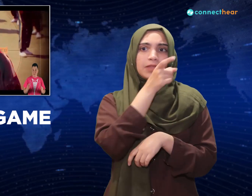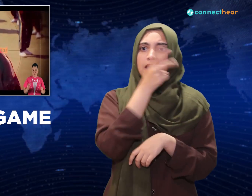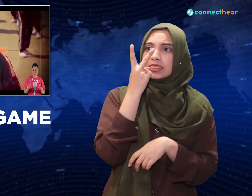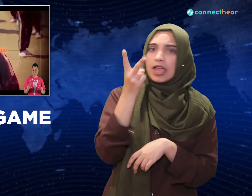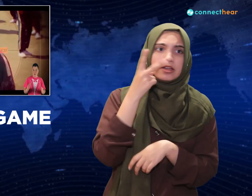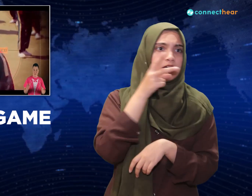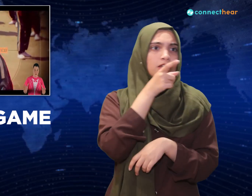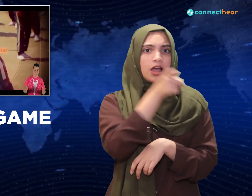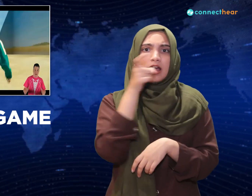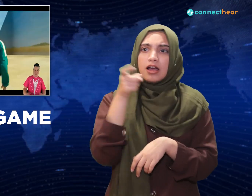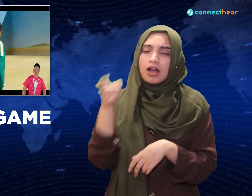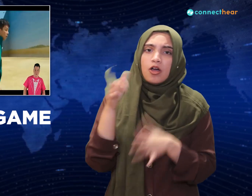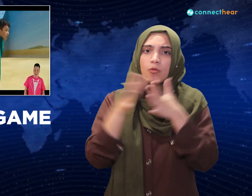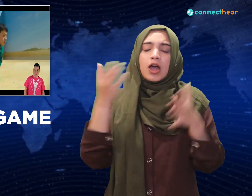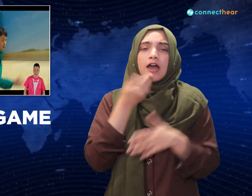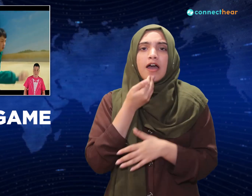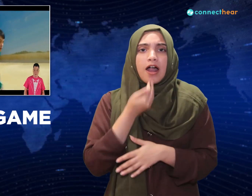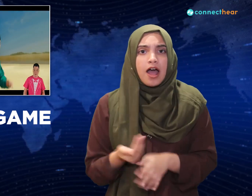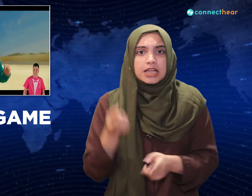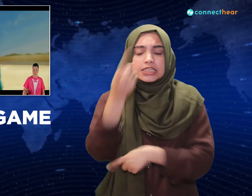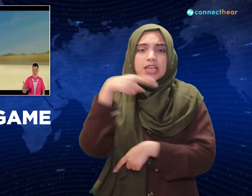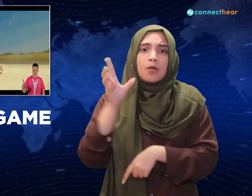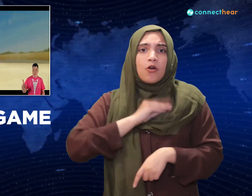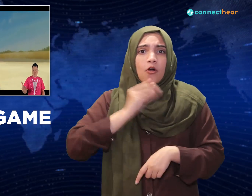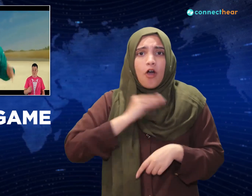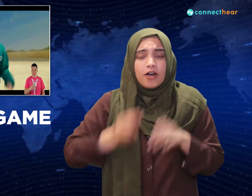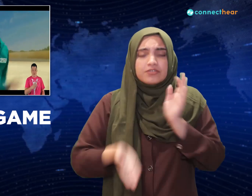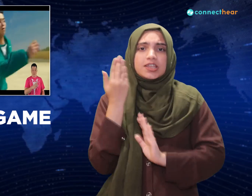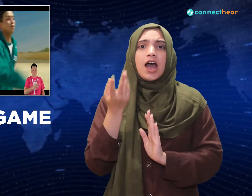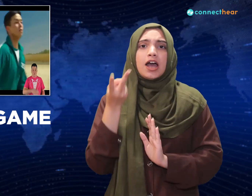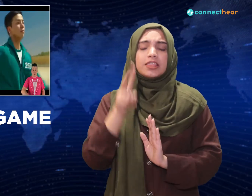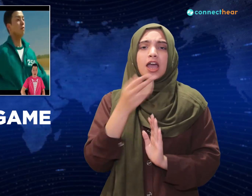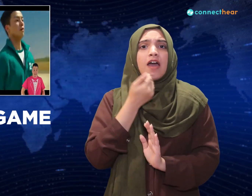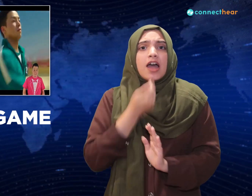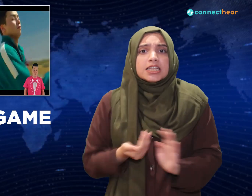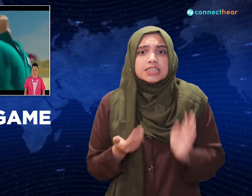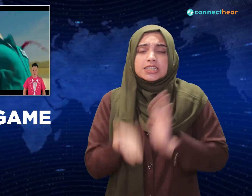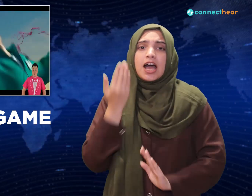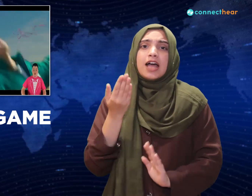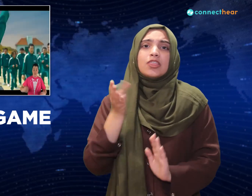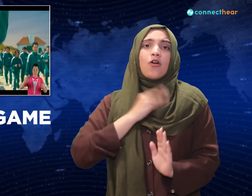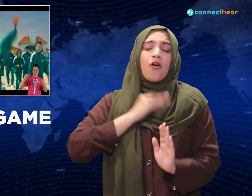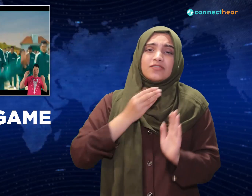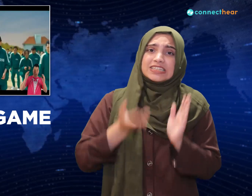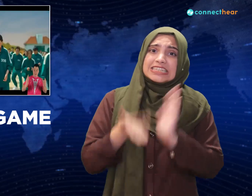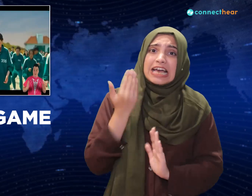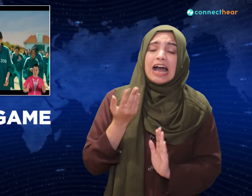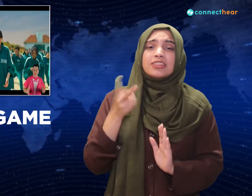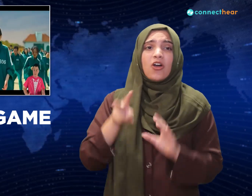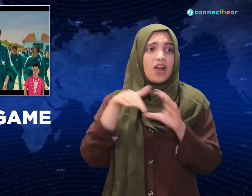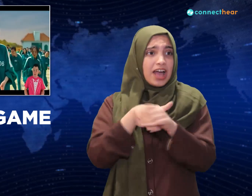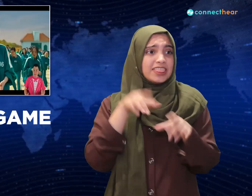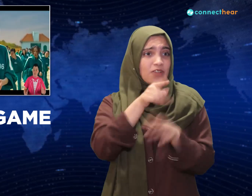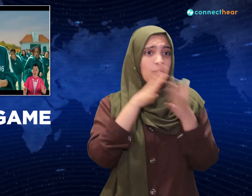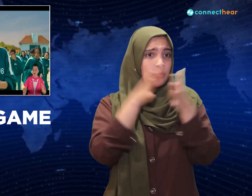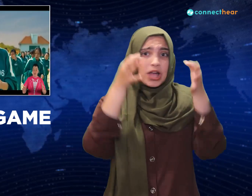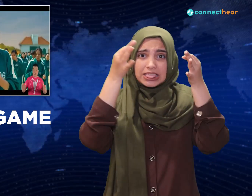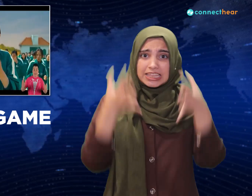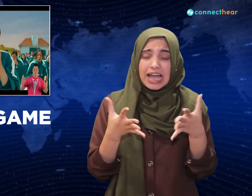this one coming a mile away, but the players are very surprised to learn these are children's playground games